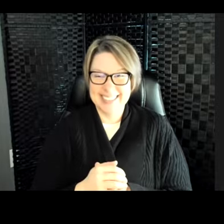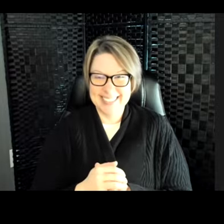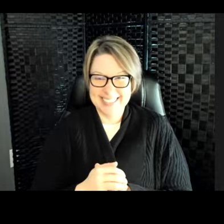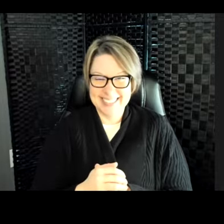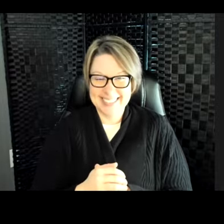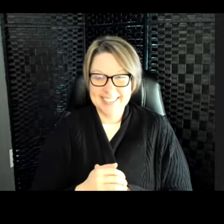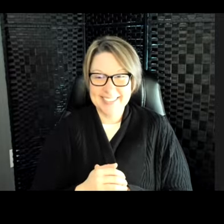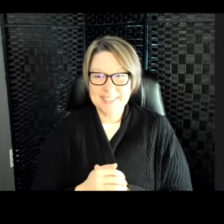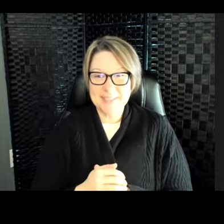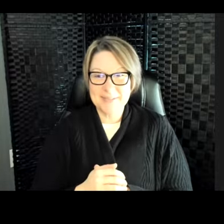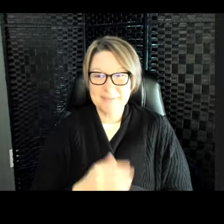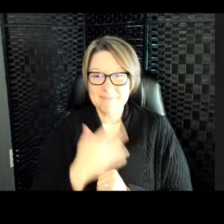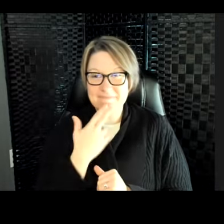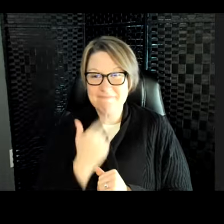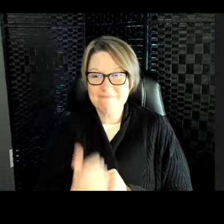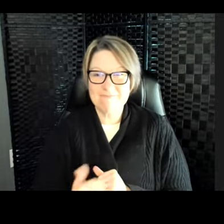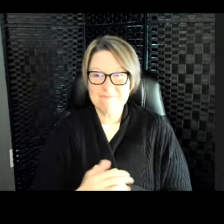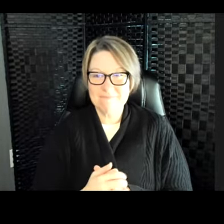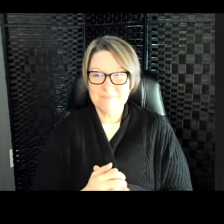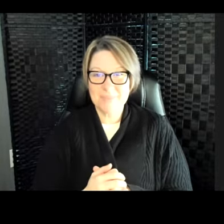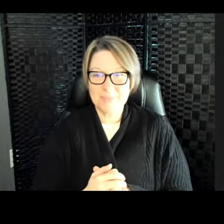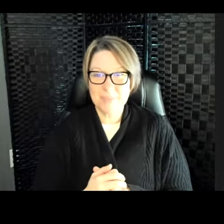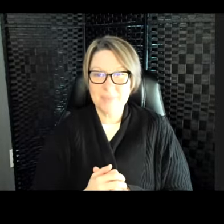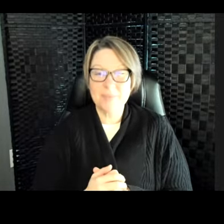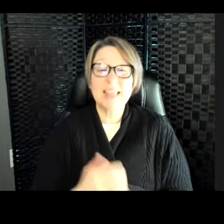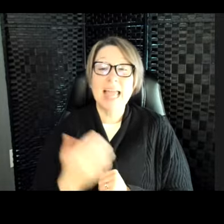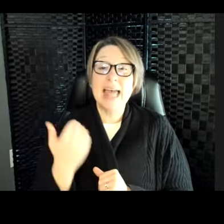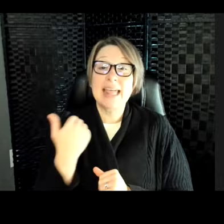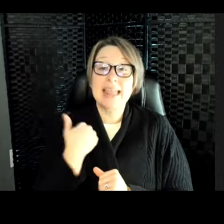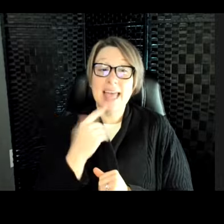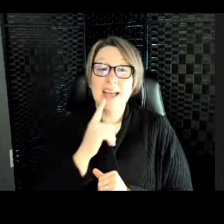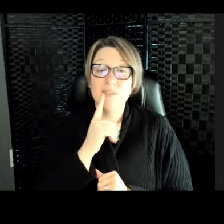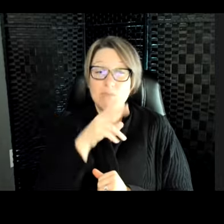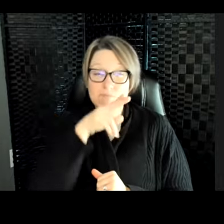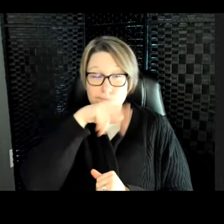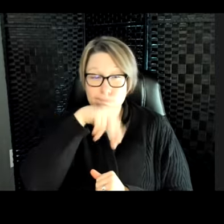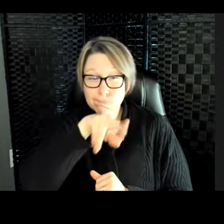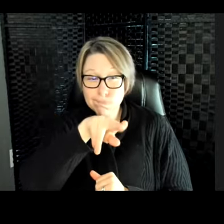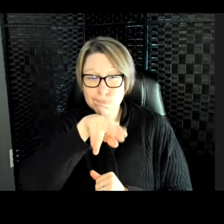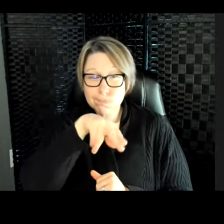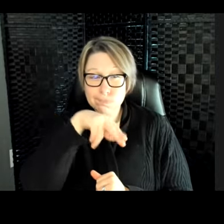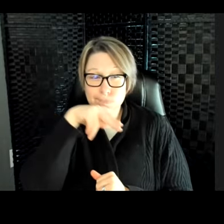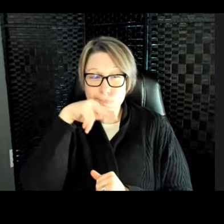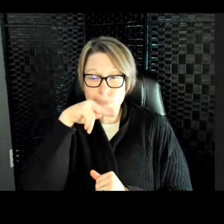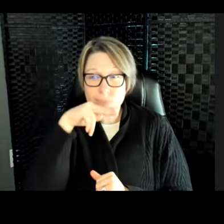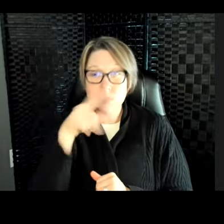Pretty cute. They have really long tongues, which they use to grab leaves.